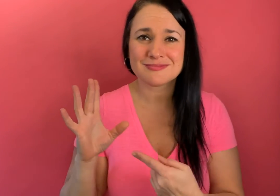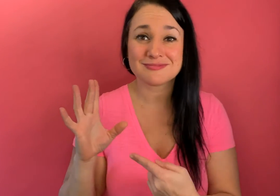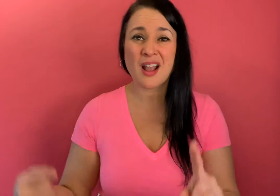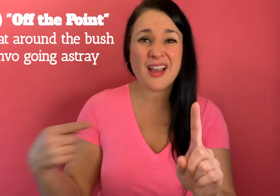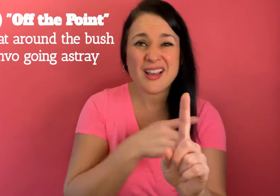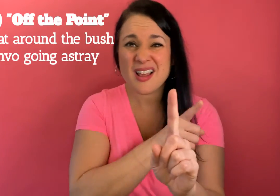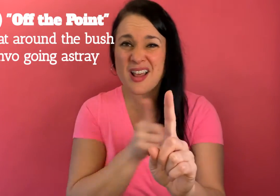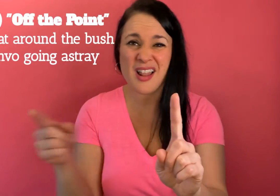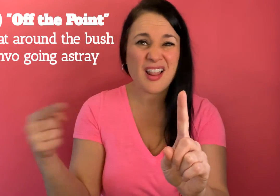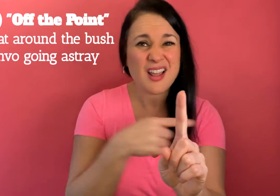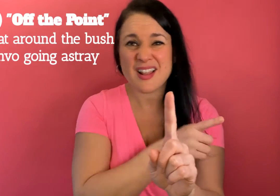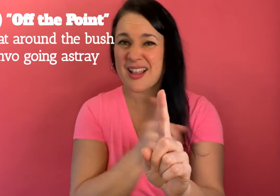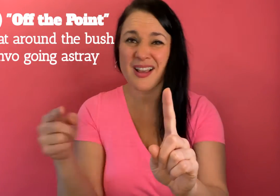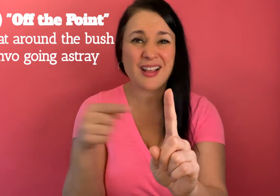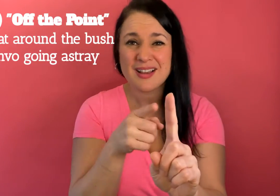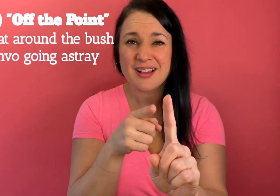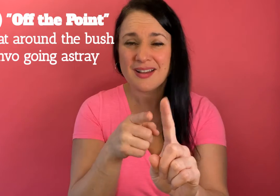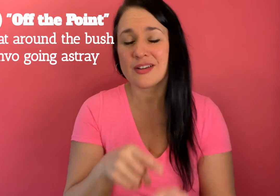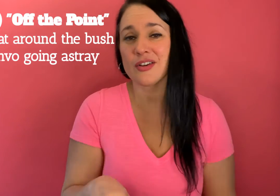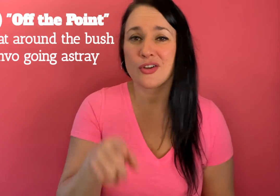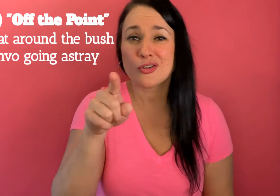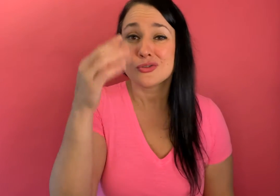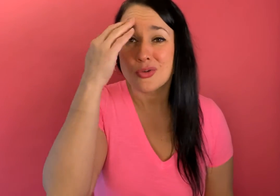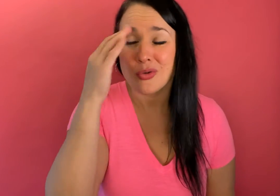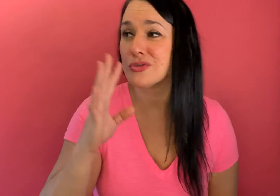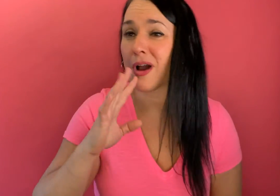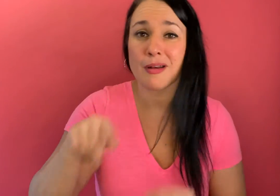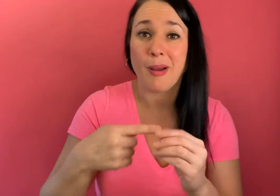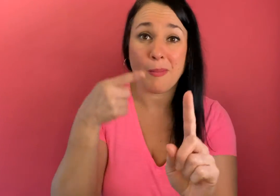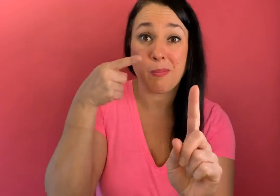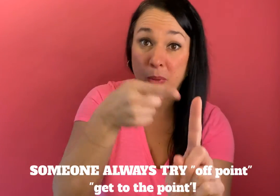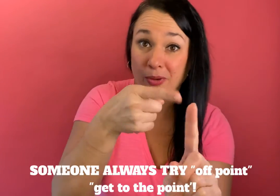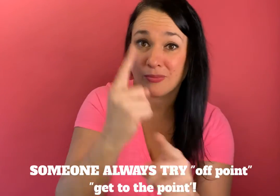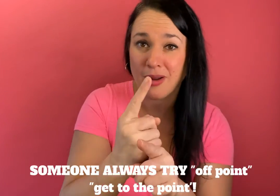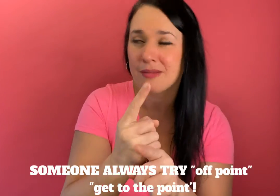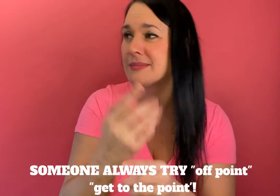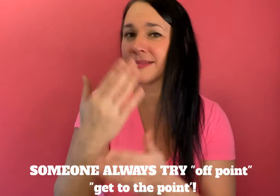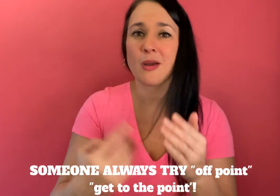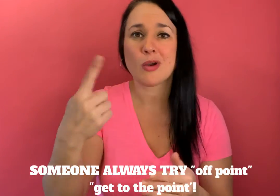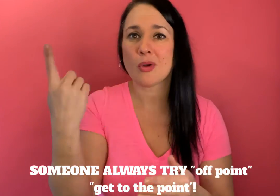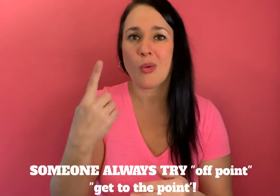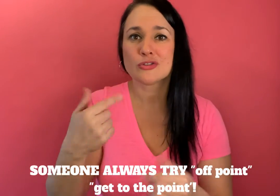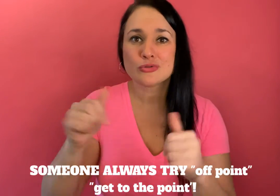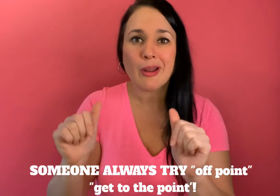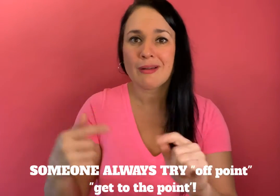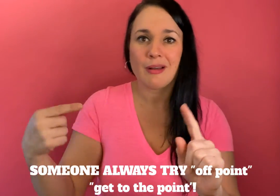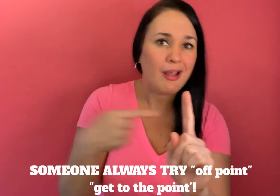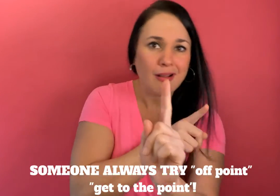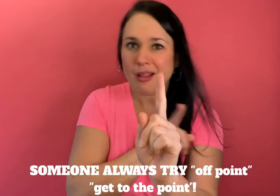off the point or beat around the bush you know someone's trying to talk to the point but somebody's always trying to talk off the